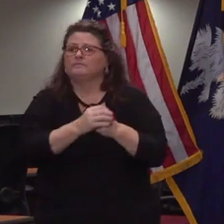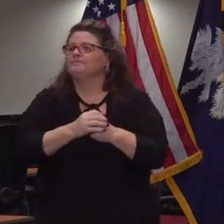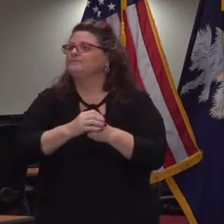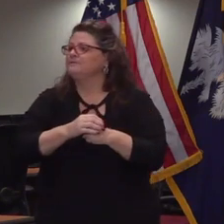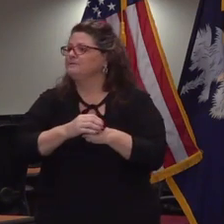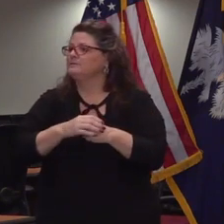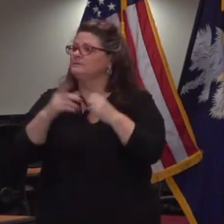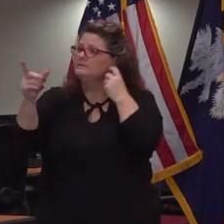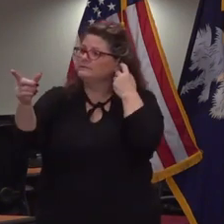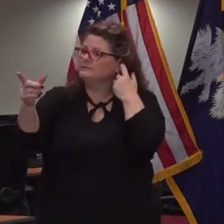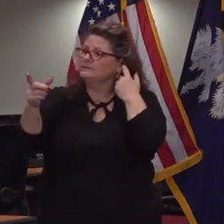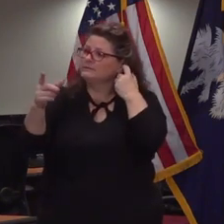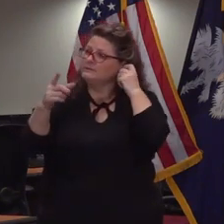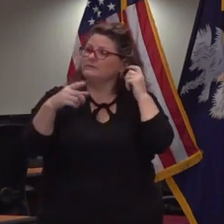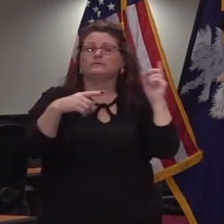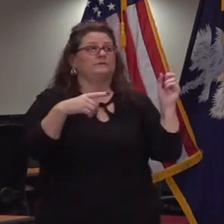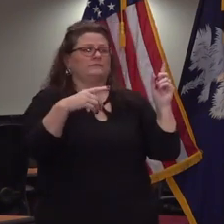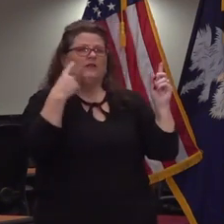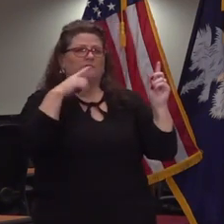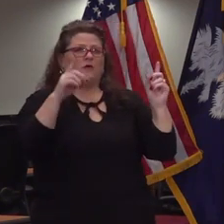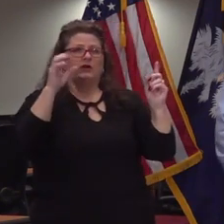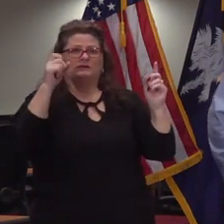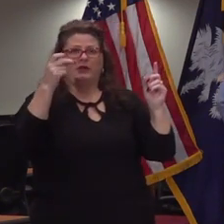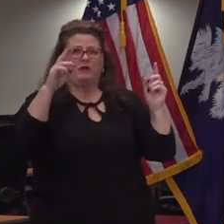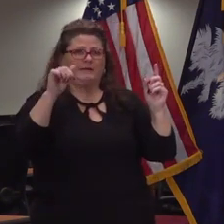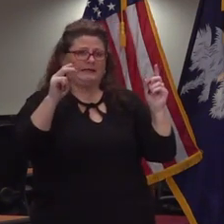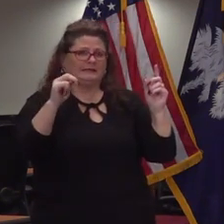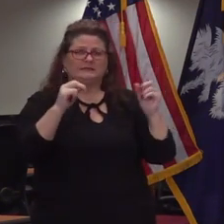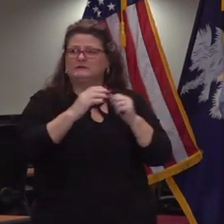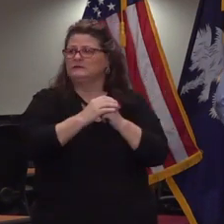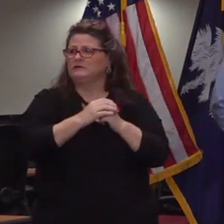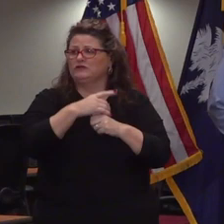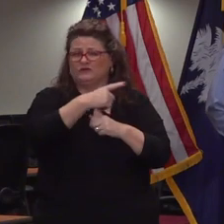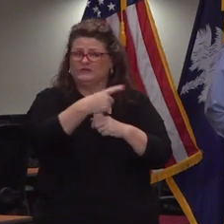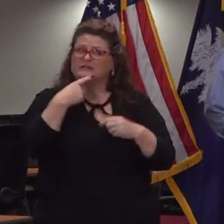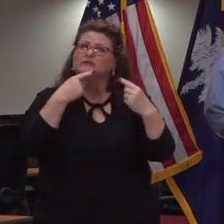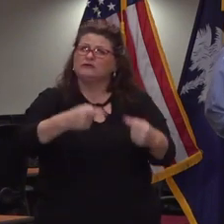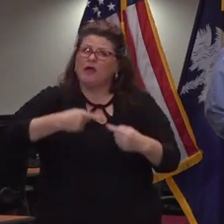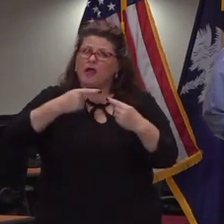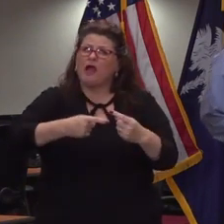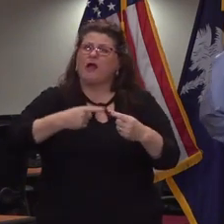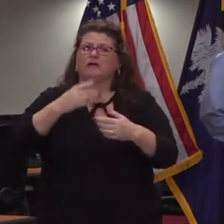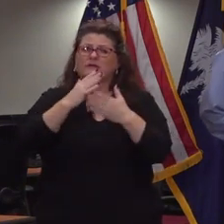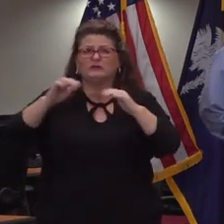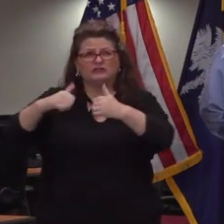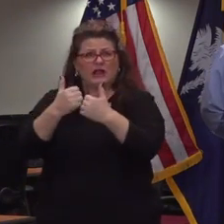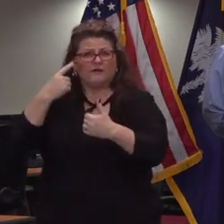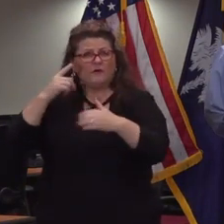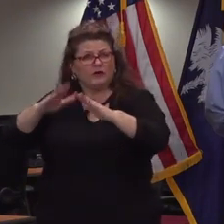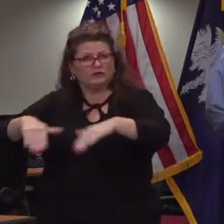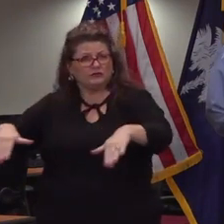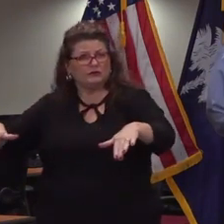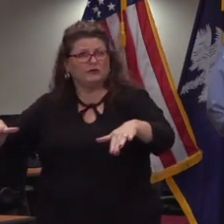ma'am thank you governor this is a question for superintendent spearman you did mention that there are some struggles or challenges that certain children have been experiencing can